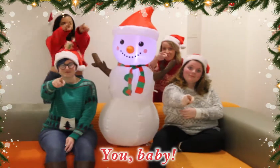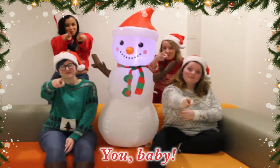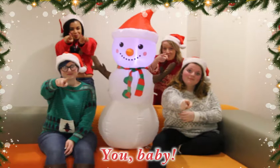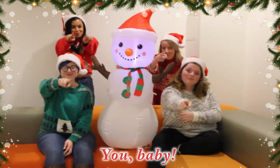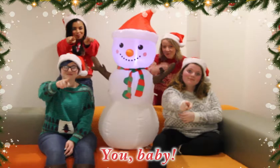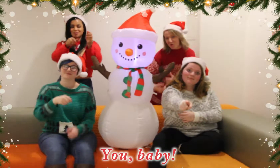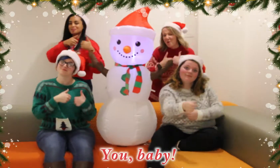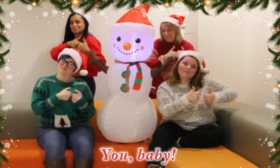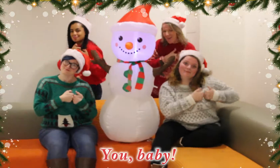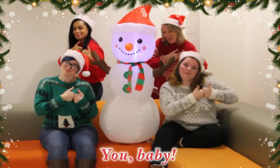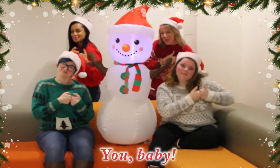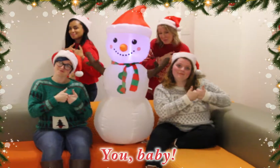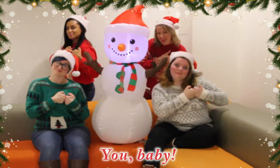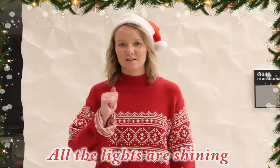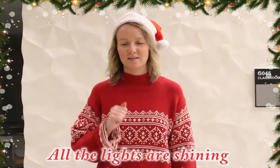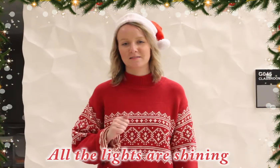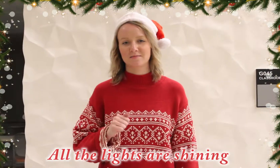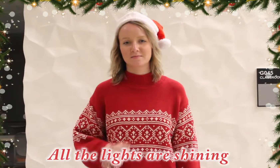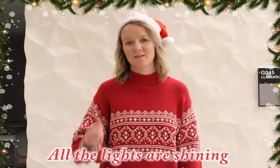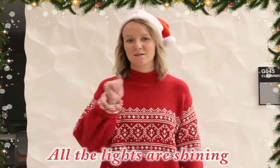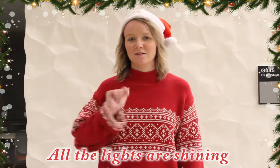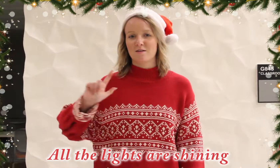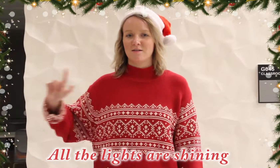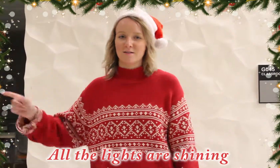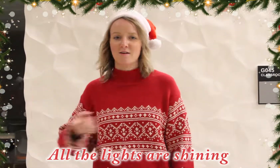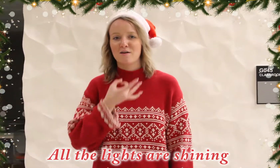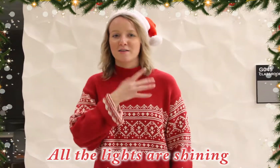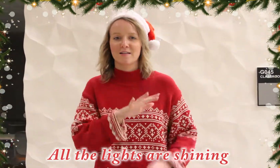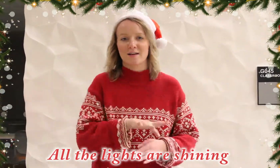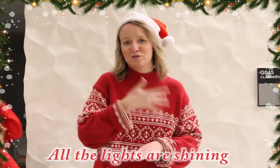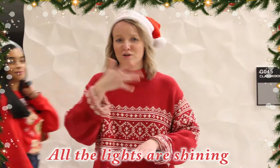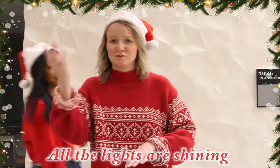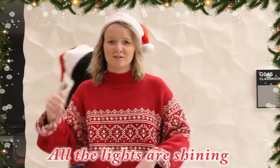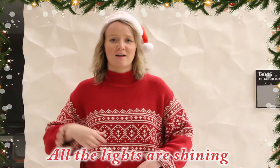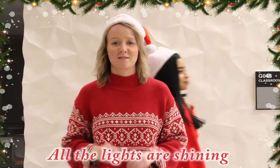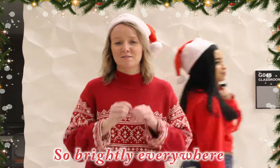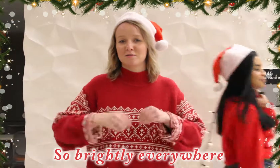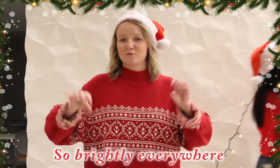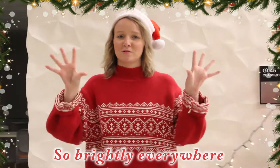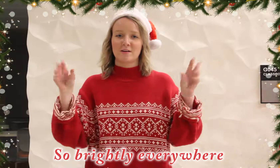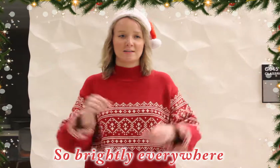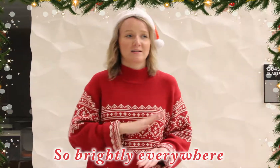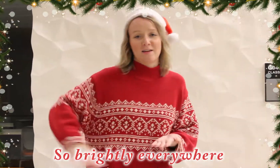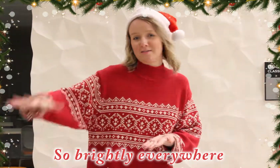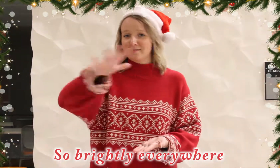You, baby Oh, the lights are shining Surround me every